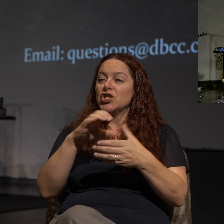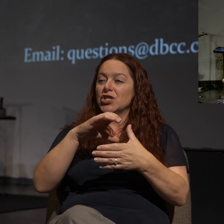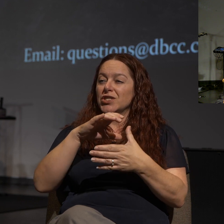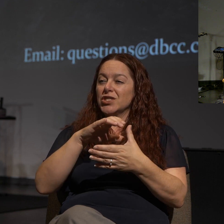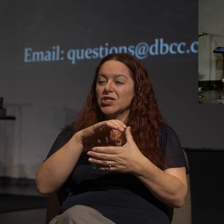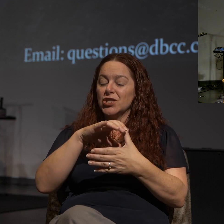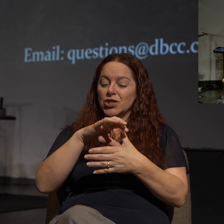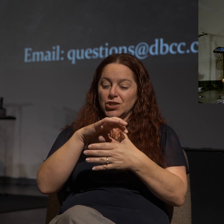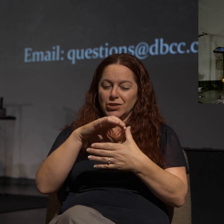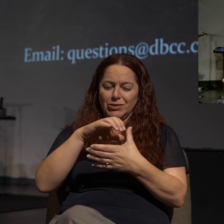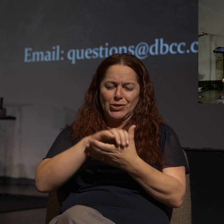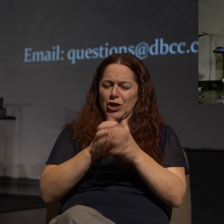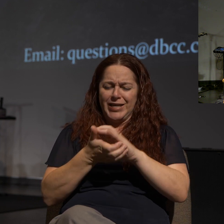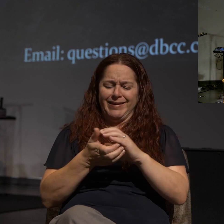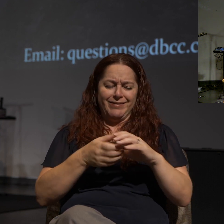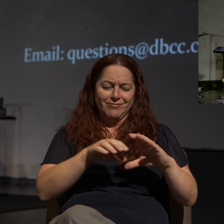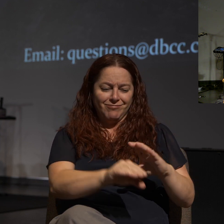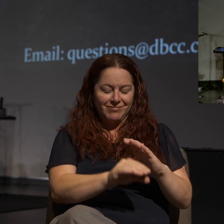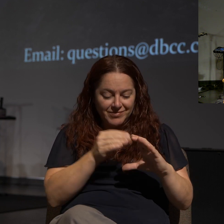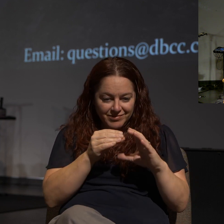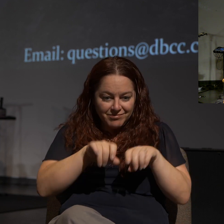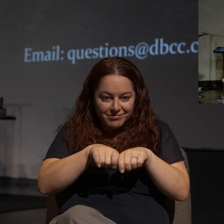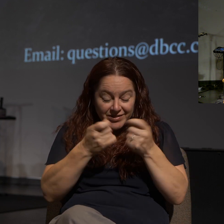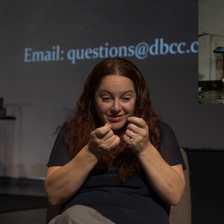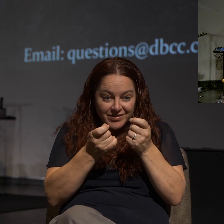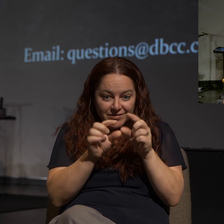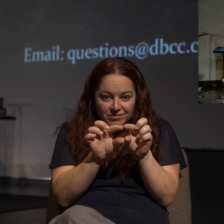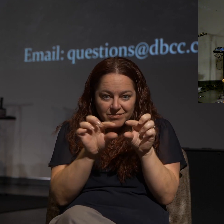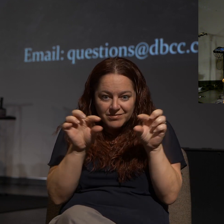paper out that was going to tell me exactly what I was supposed to do in life.